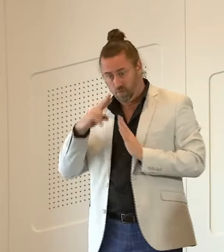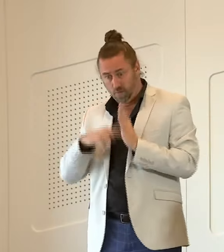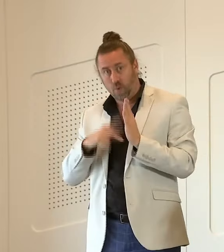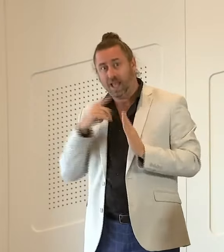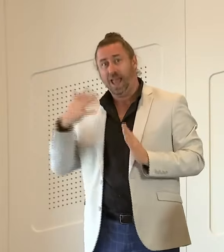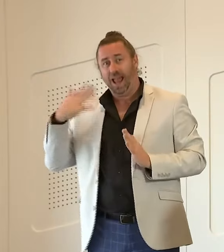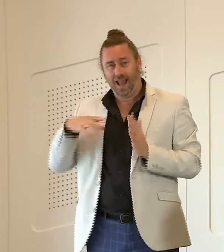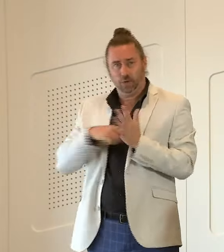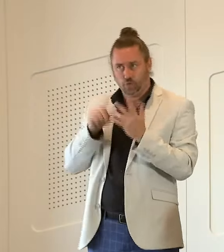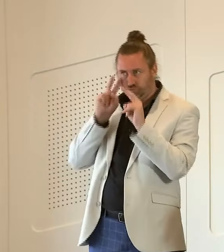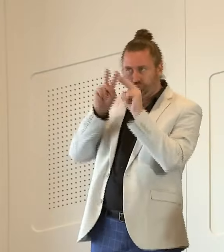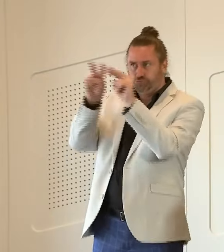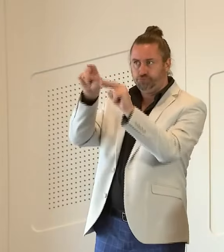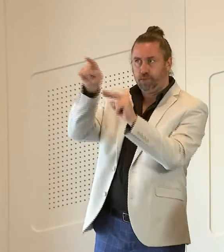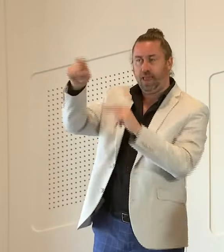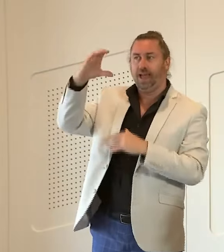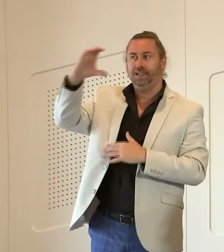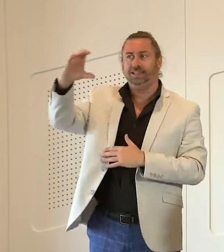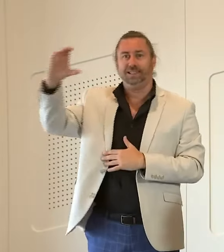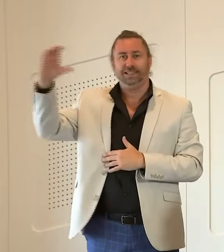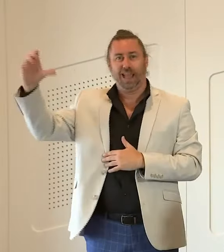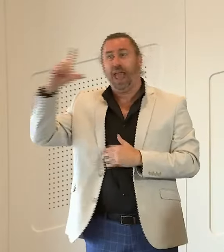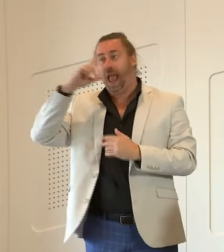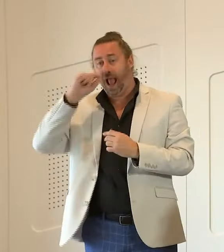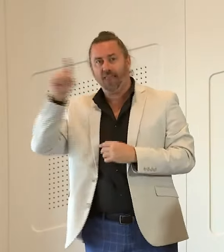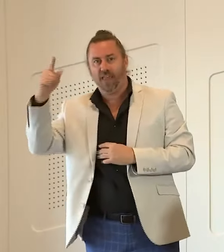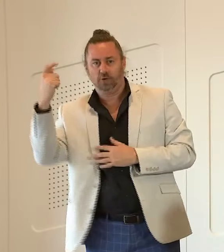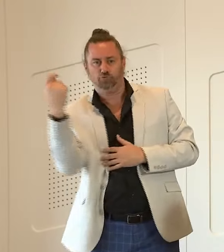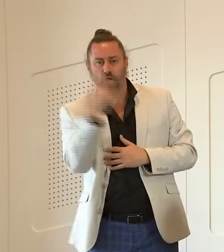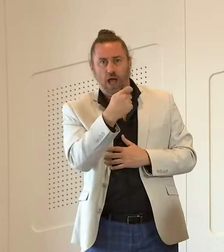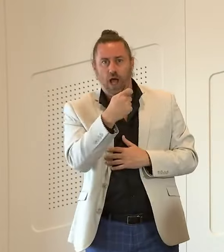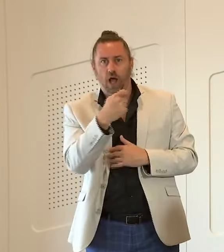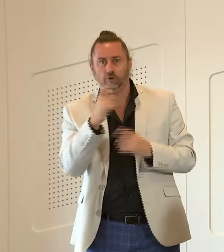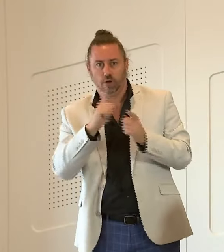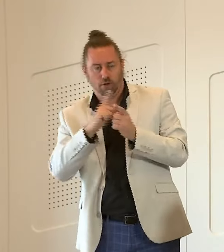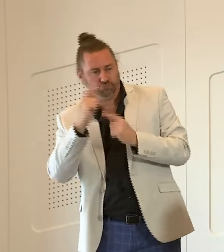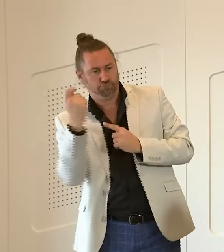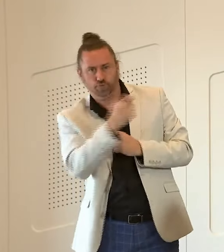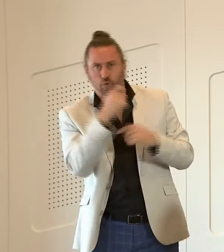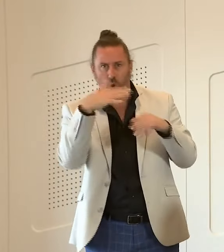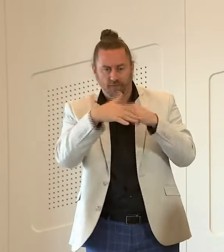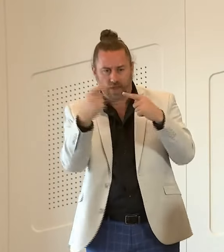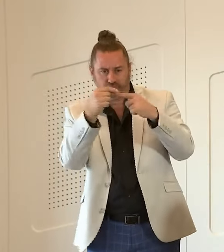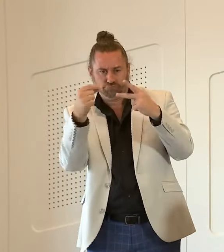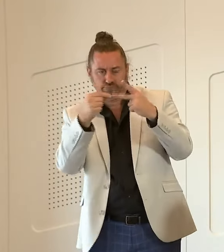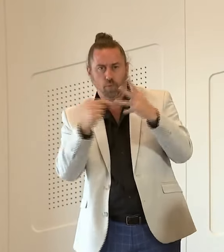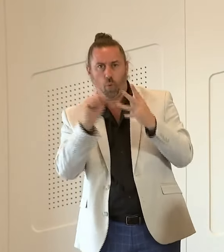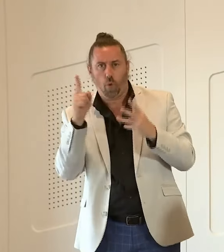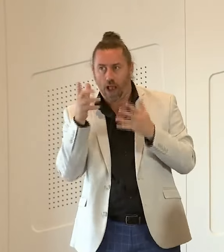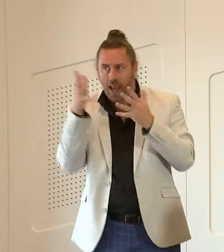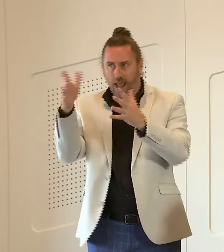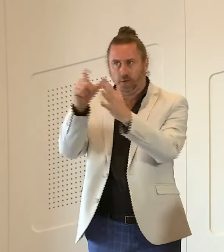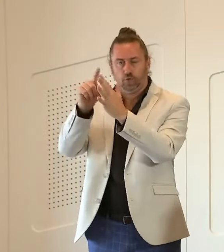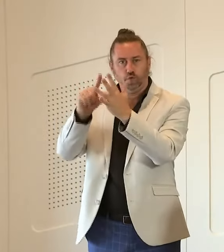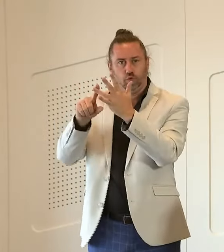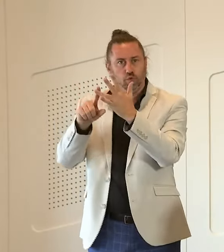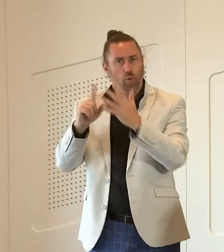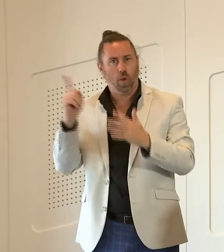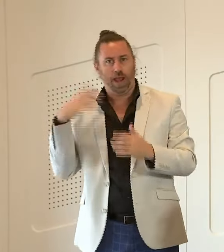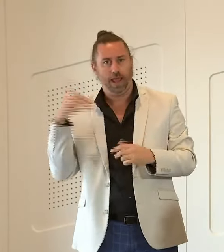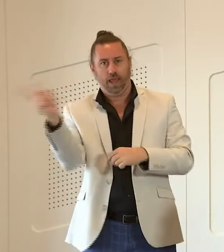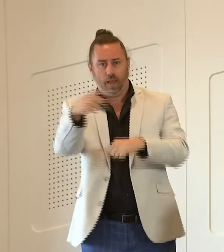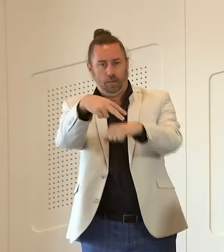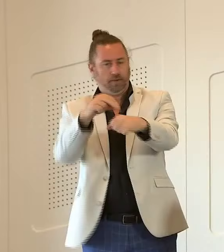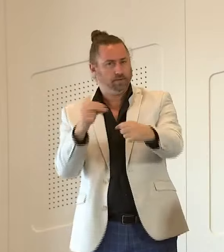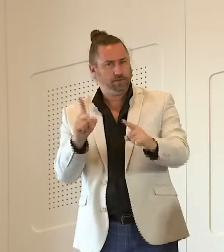review the charging and prosecutorial powers and how they obtain advice from the dpp and that's what the commission of inquiry will look at just